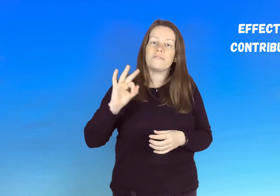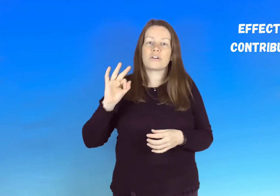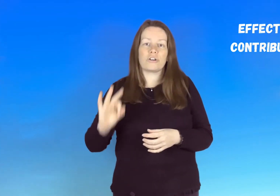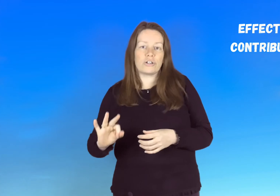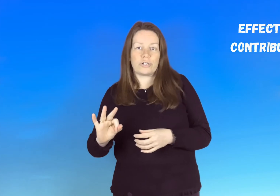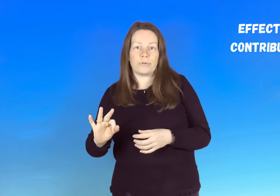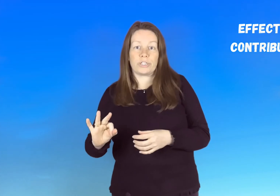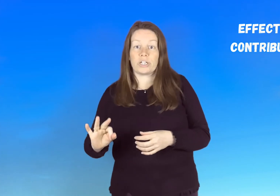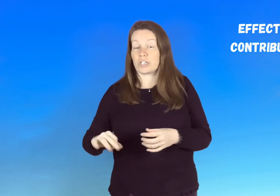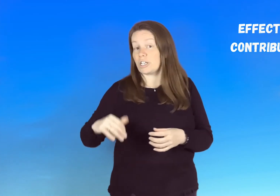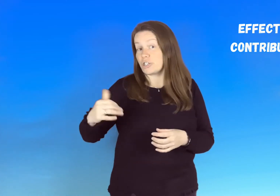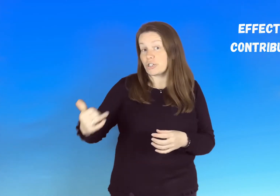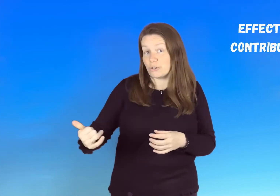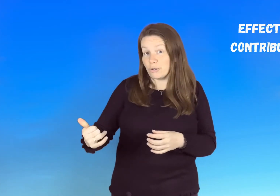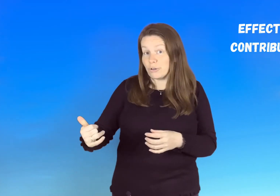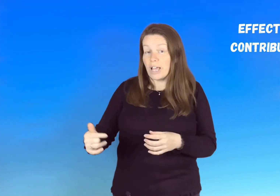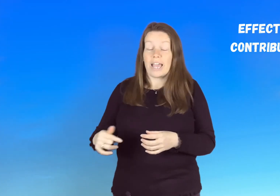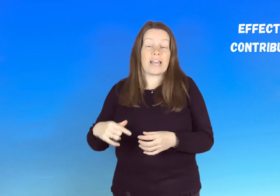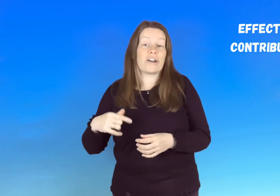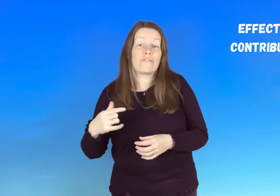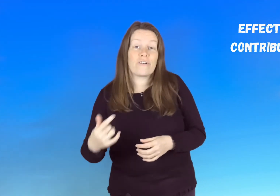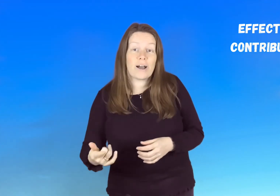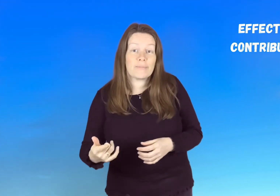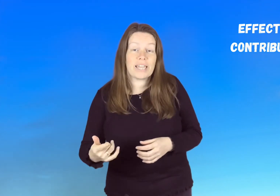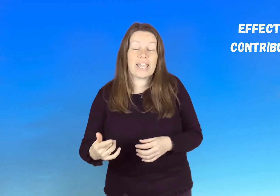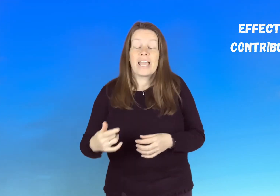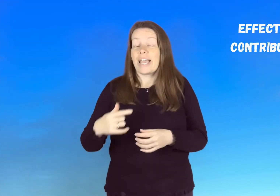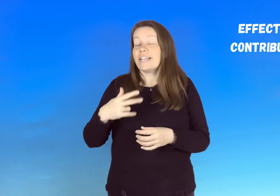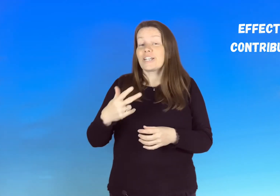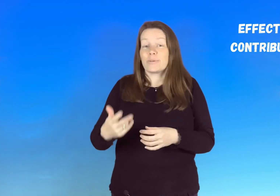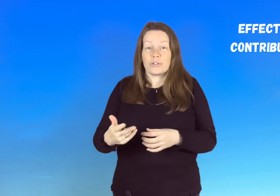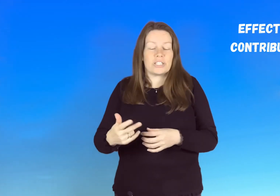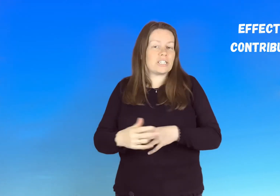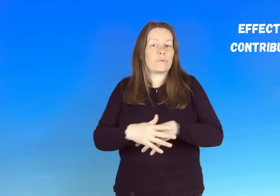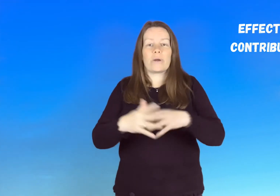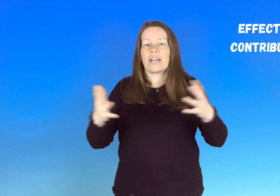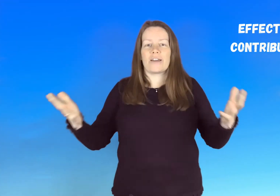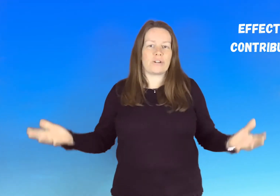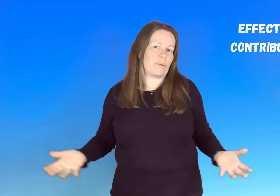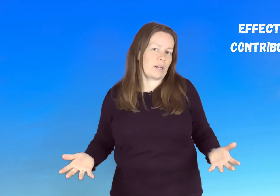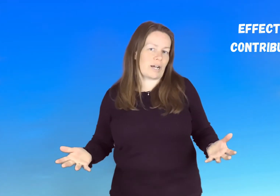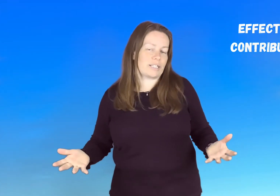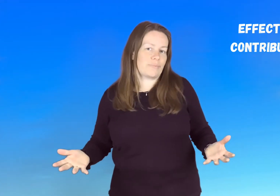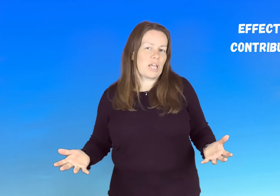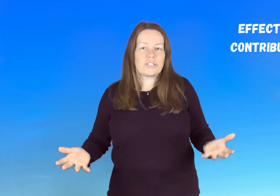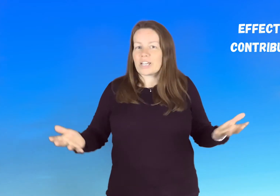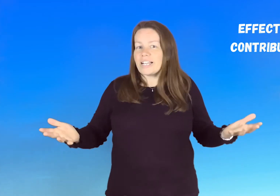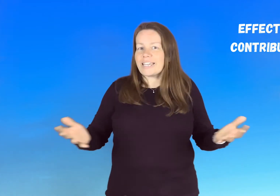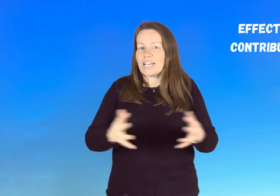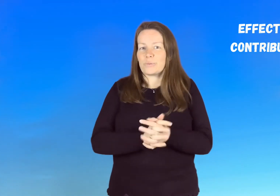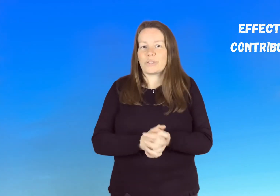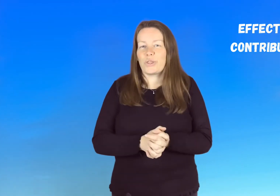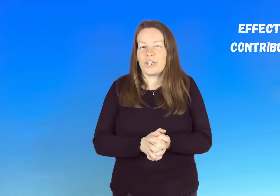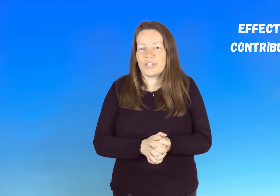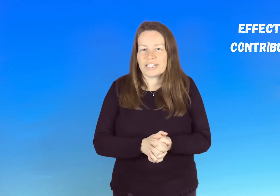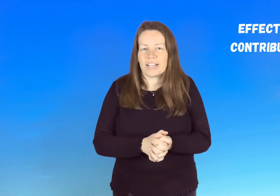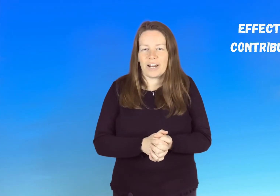contributors in our school in our family in our community wherever we're at so can you guess what the three things are